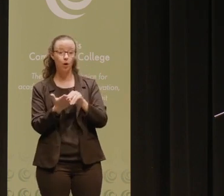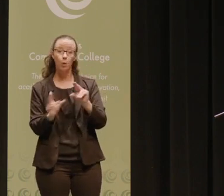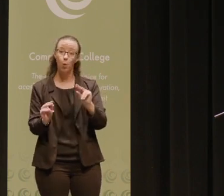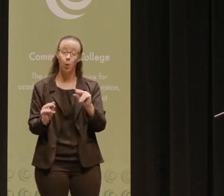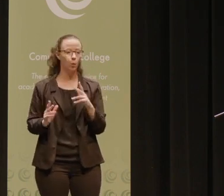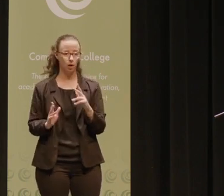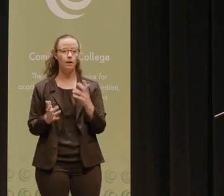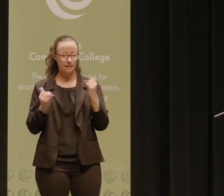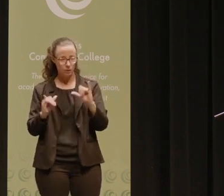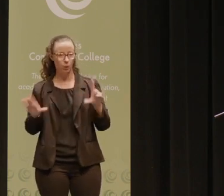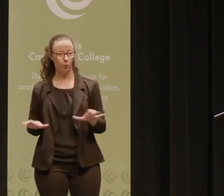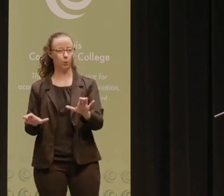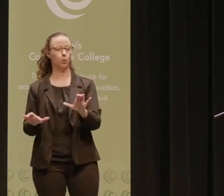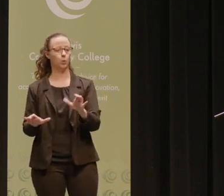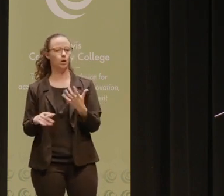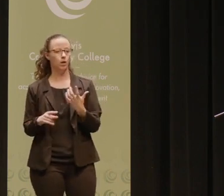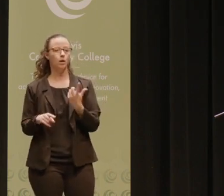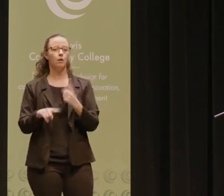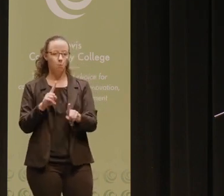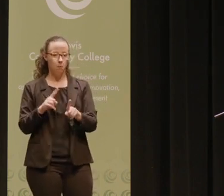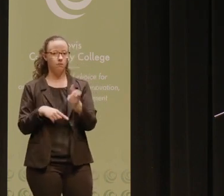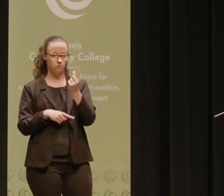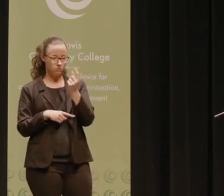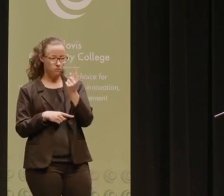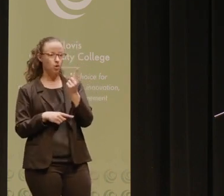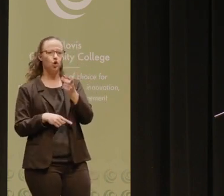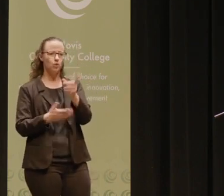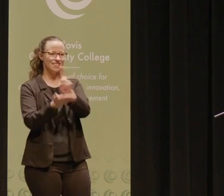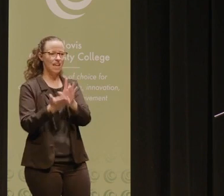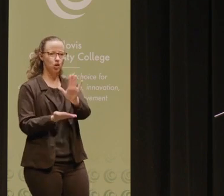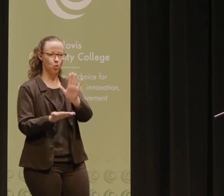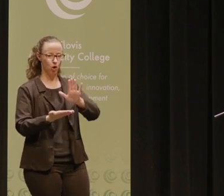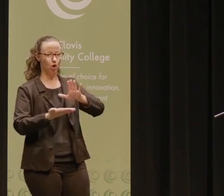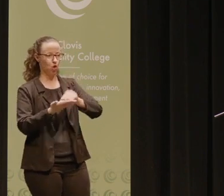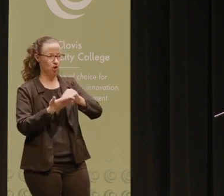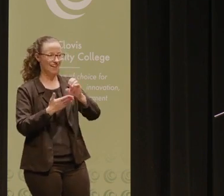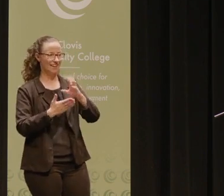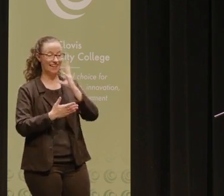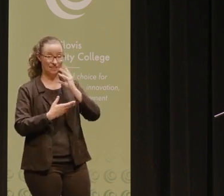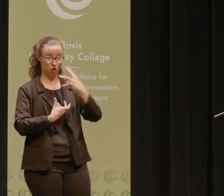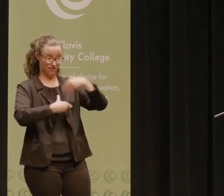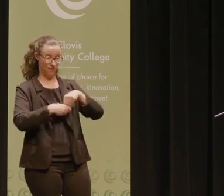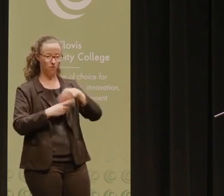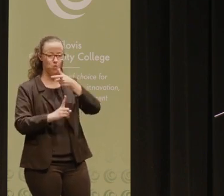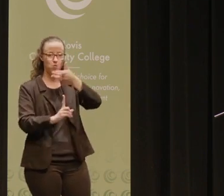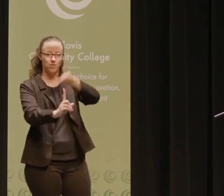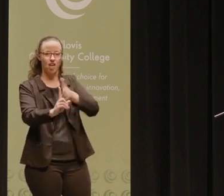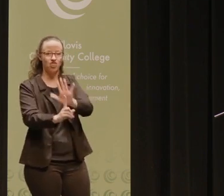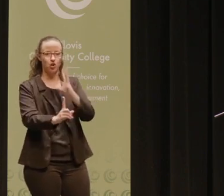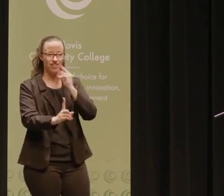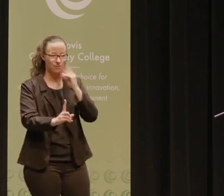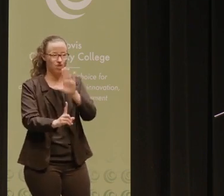appreciate the opportunity to study with you. But it does mean that we have to design a learning experience that takes this into account and to the lived